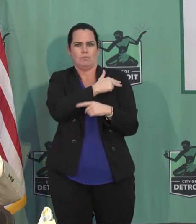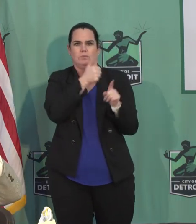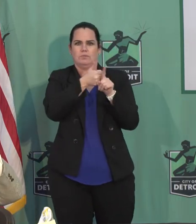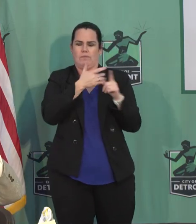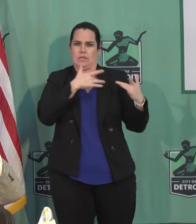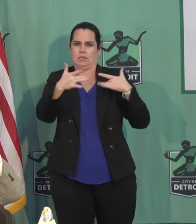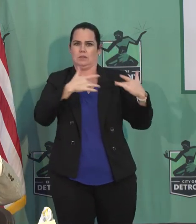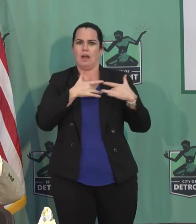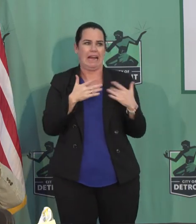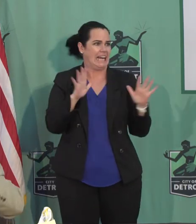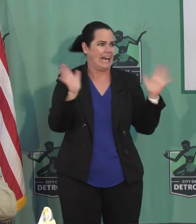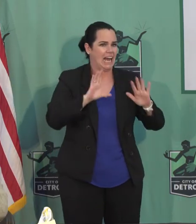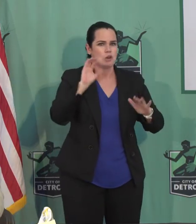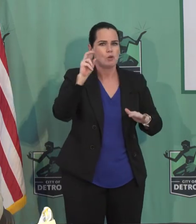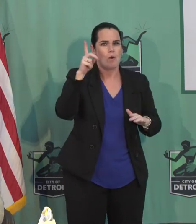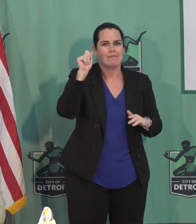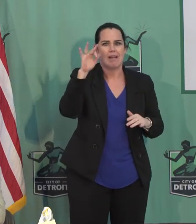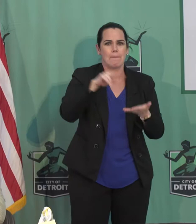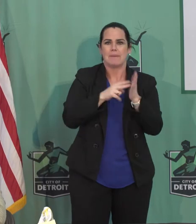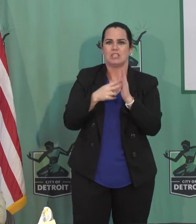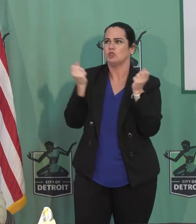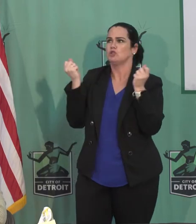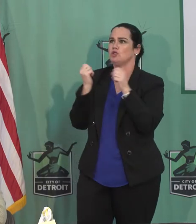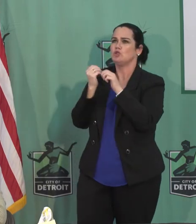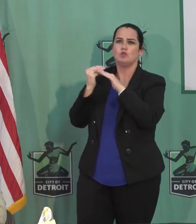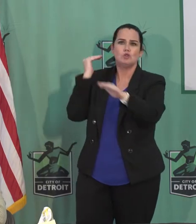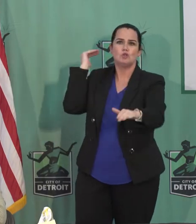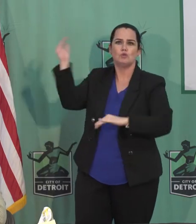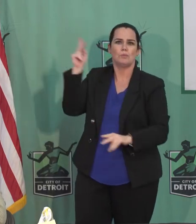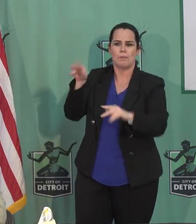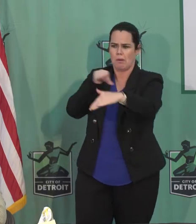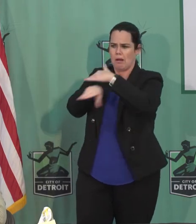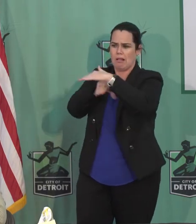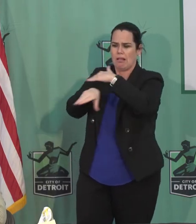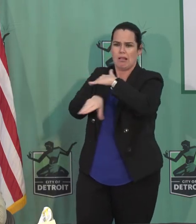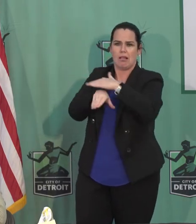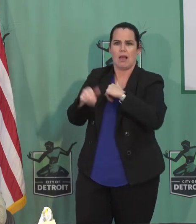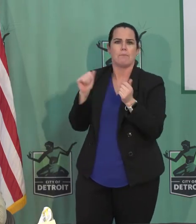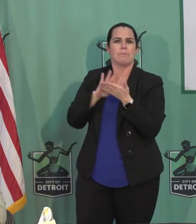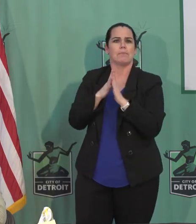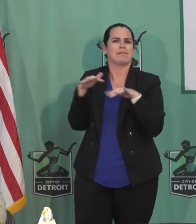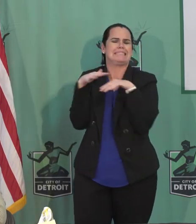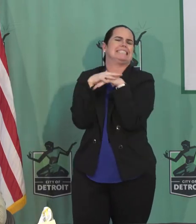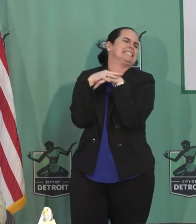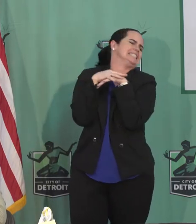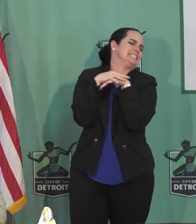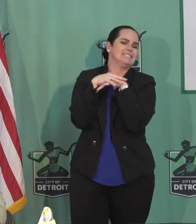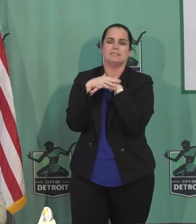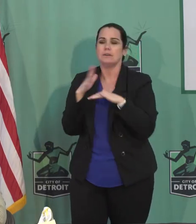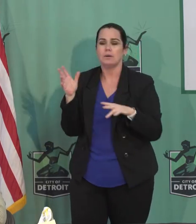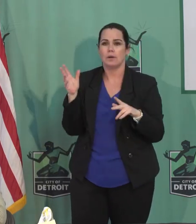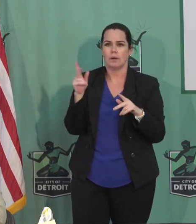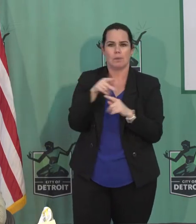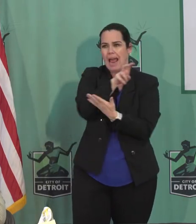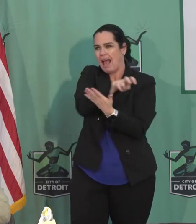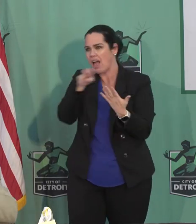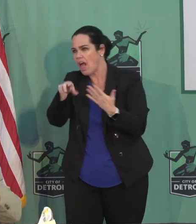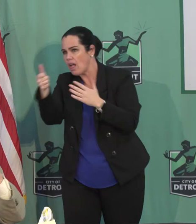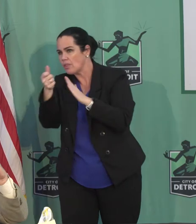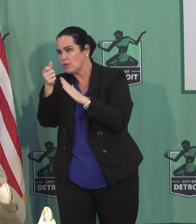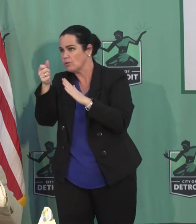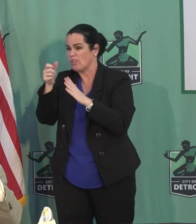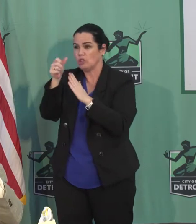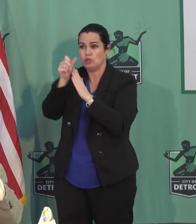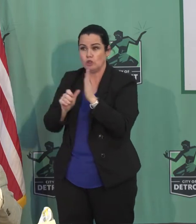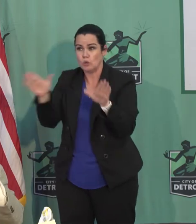driving up the admissions to the point where we were getting crowded, where people changed surgery suites to patient